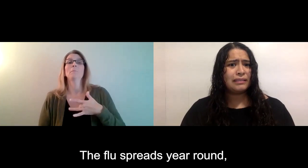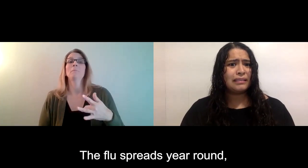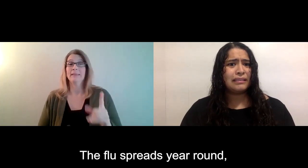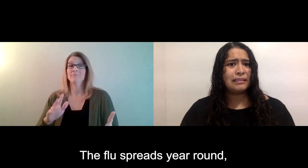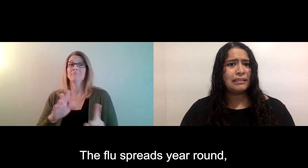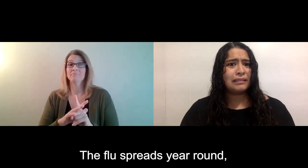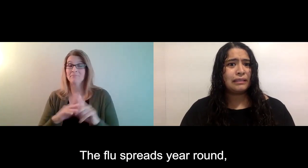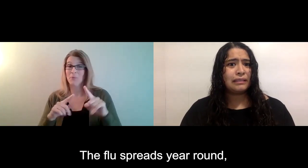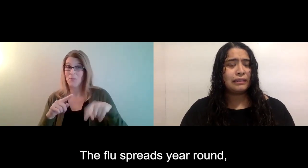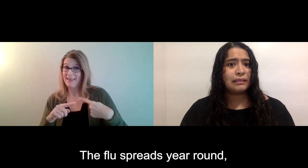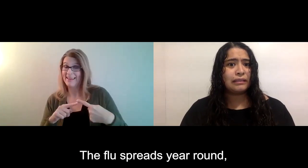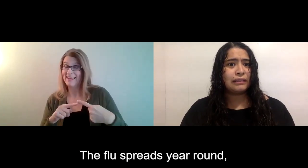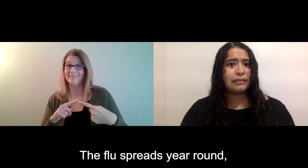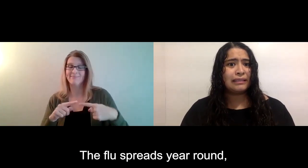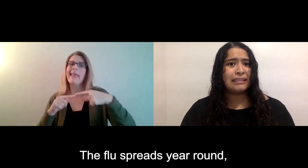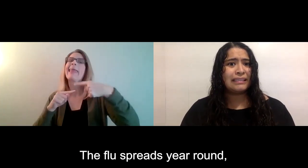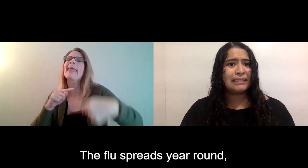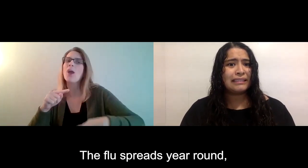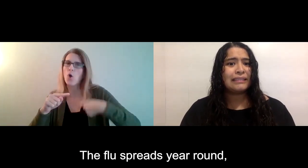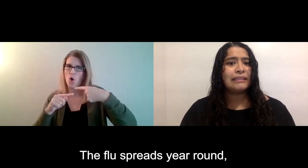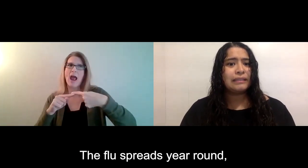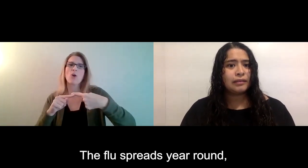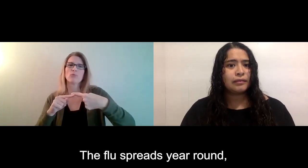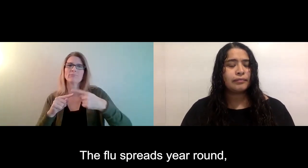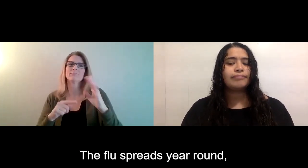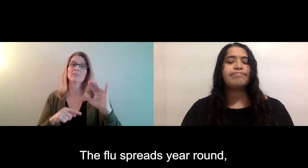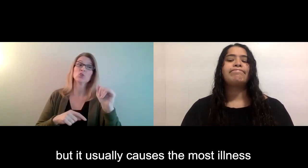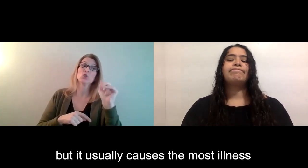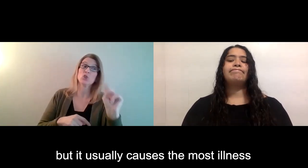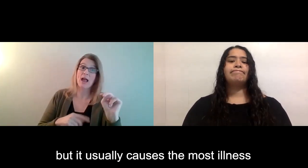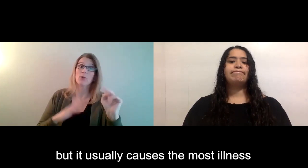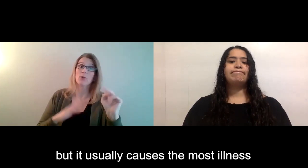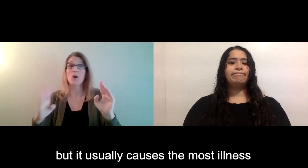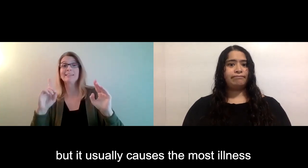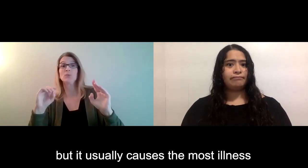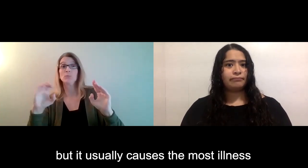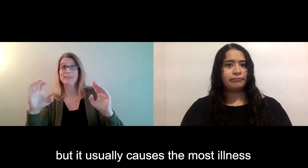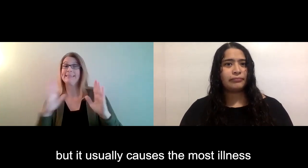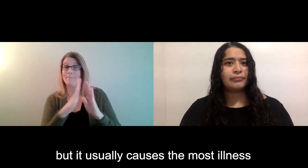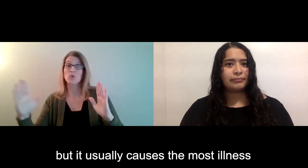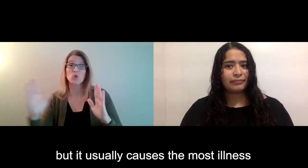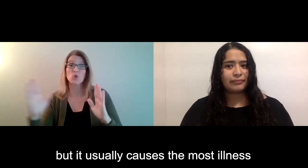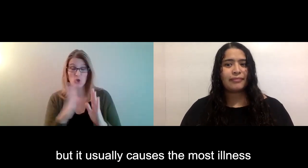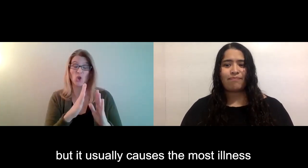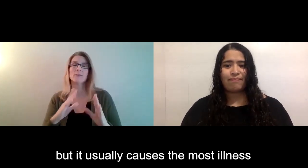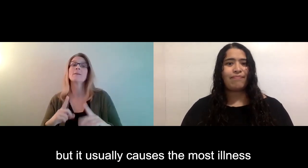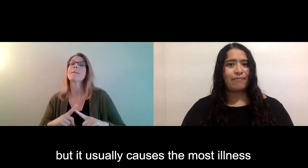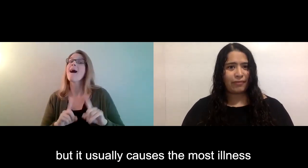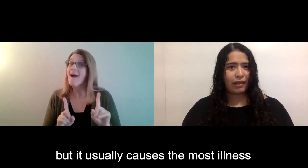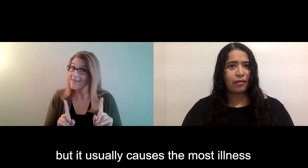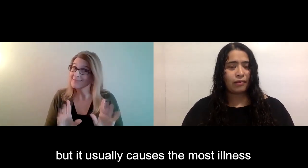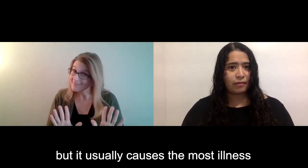Well, the flu spreads year-round, but it usually causes the most illness